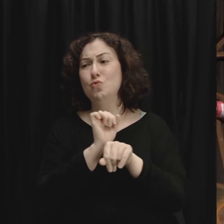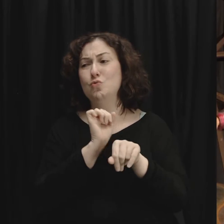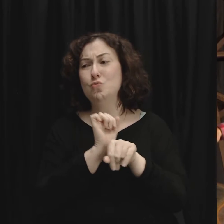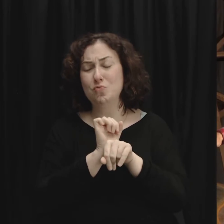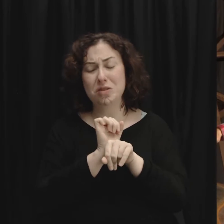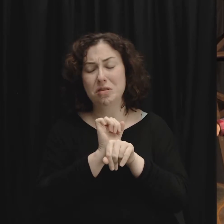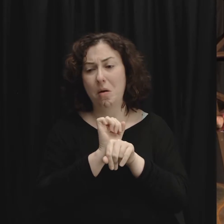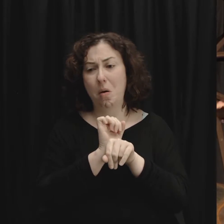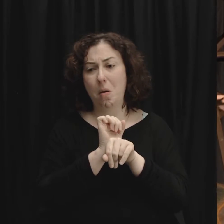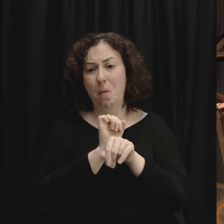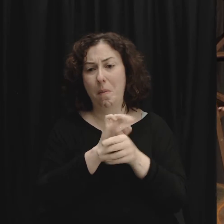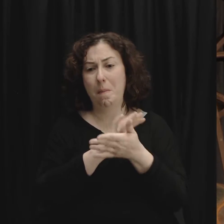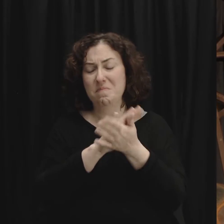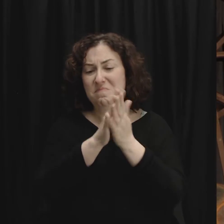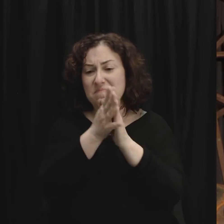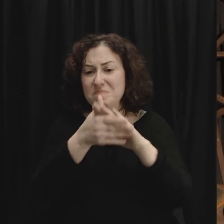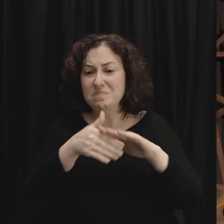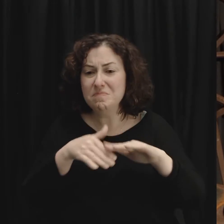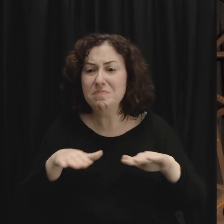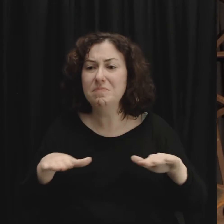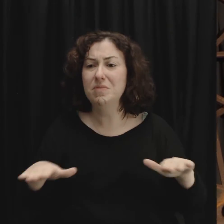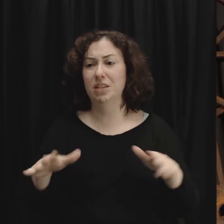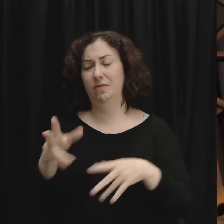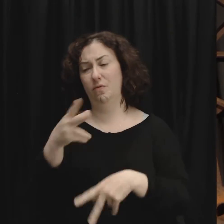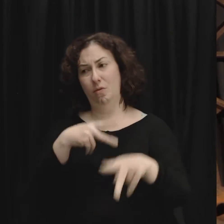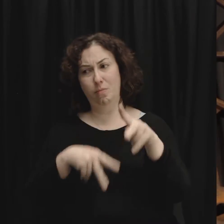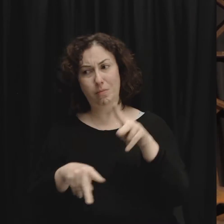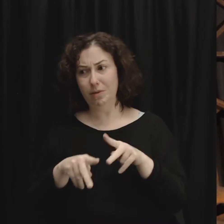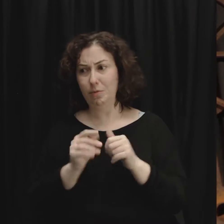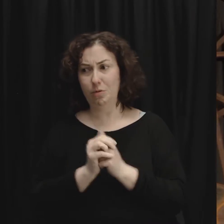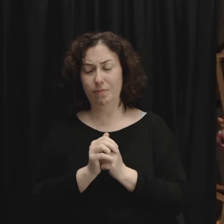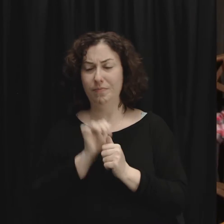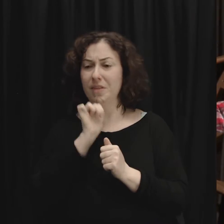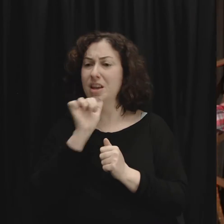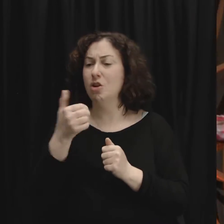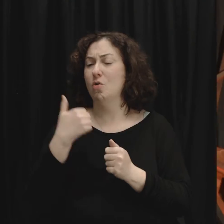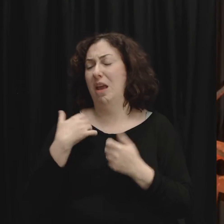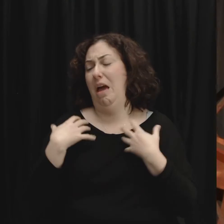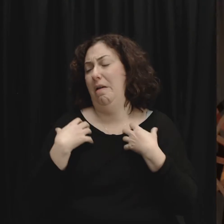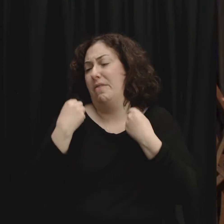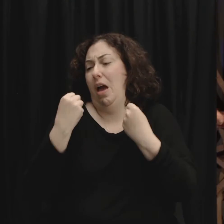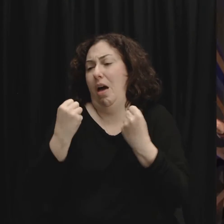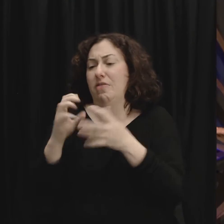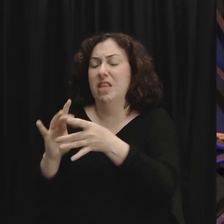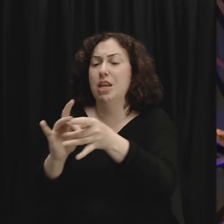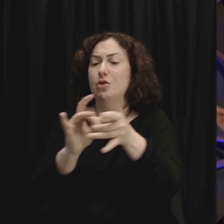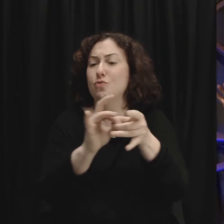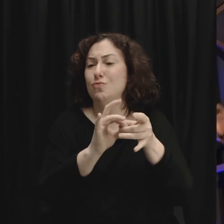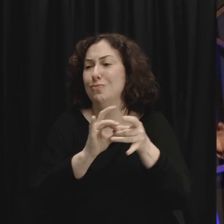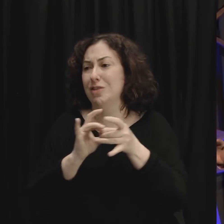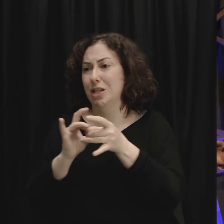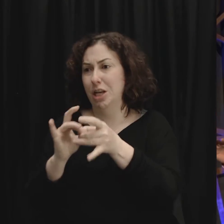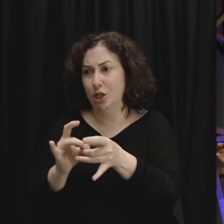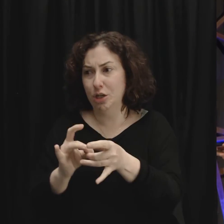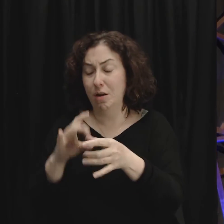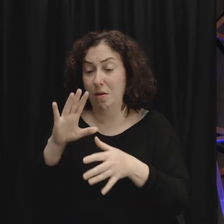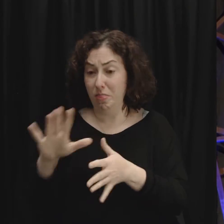relationships where they're living at peace. Many of their human relationships are not at peace. They're broken and